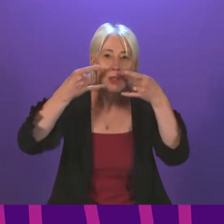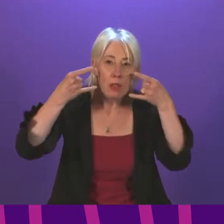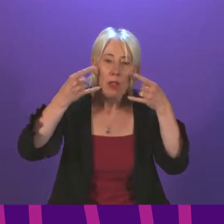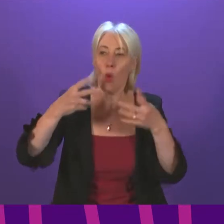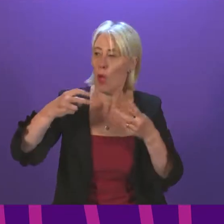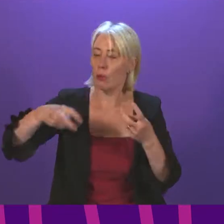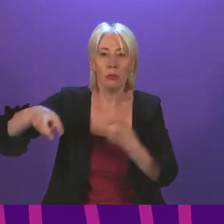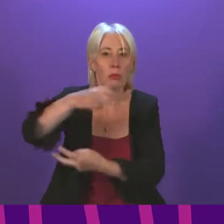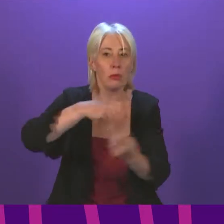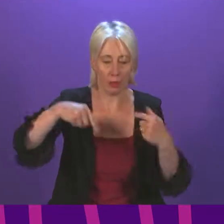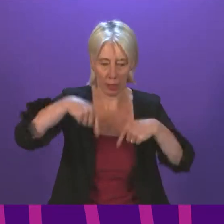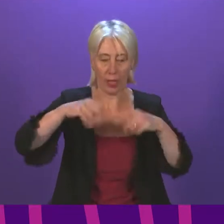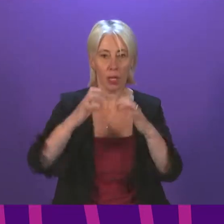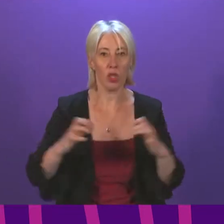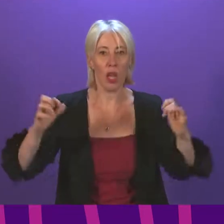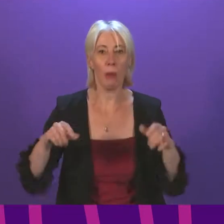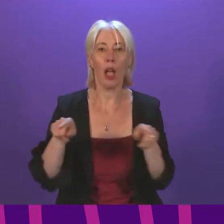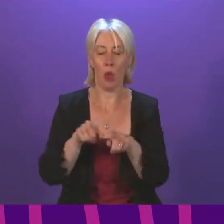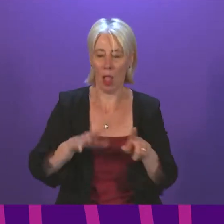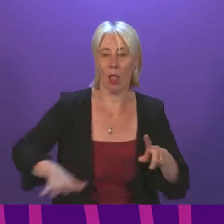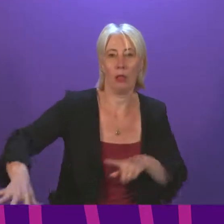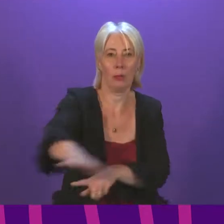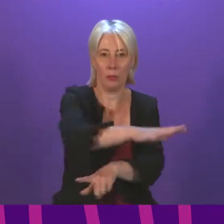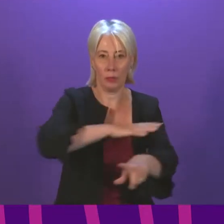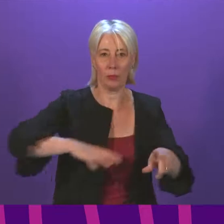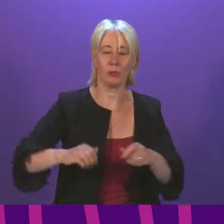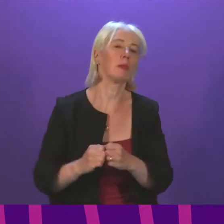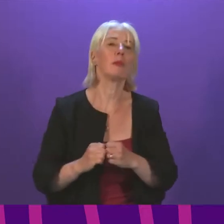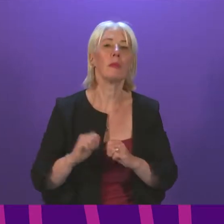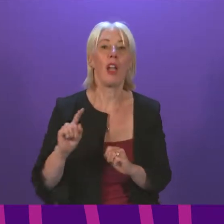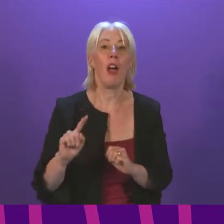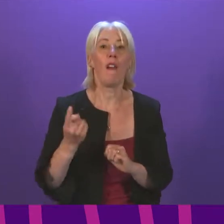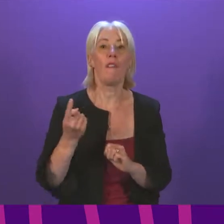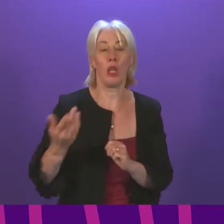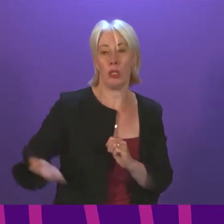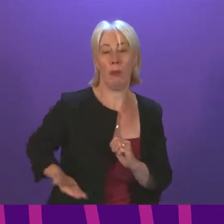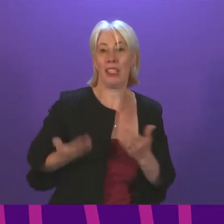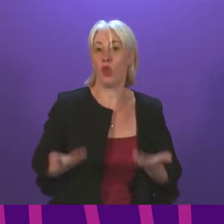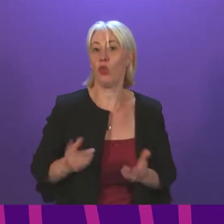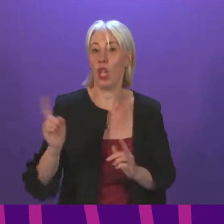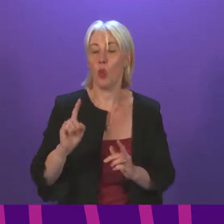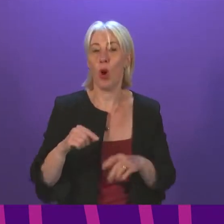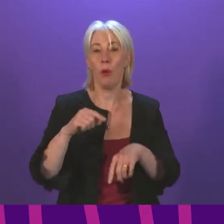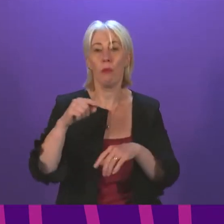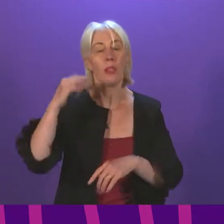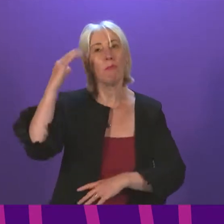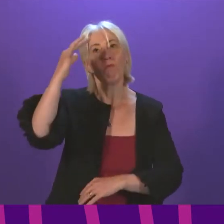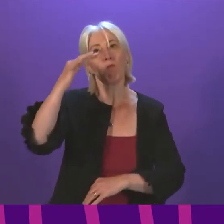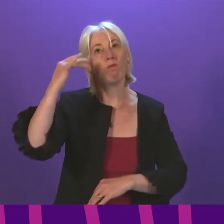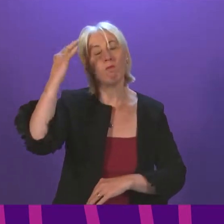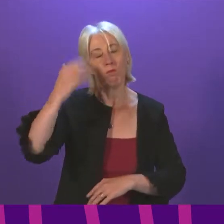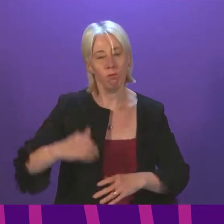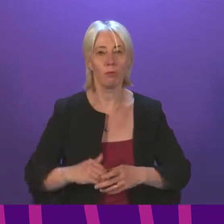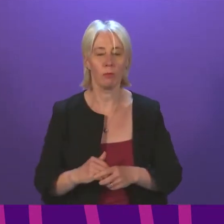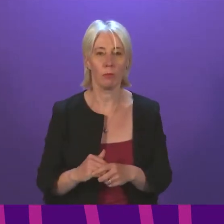moving around the chamber and across the Holyrood campus? The first item of business this afternoon is time for reflection. Our